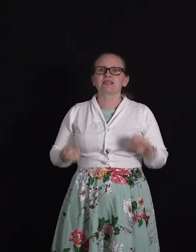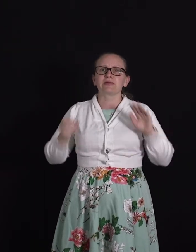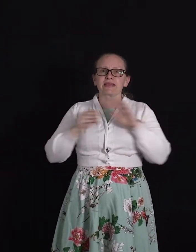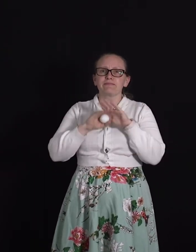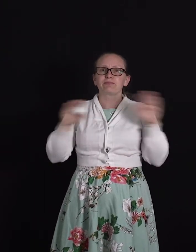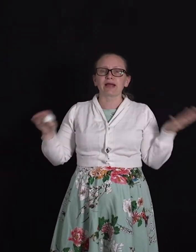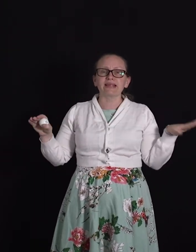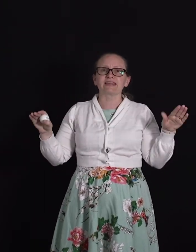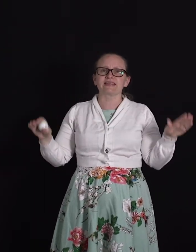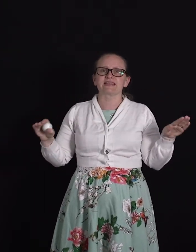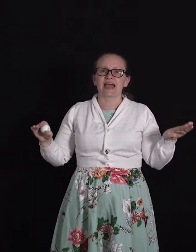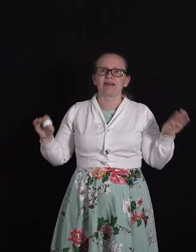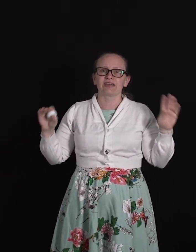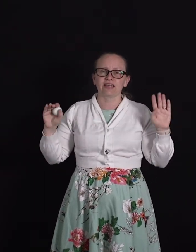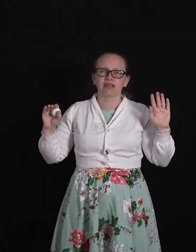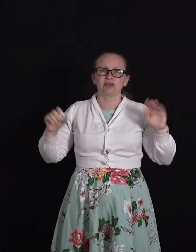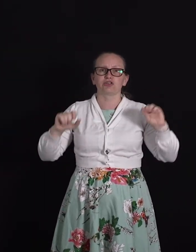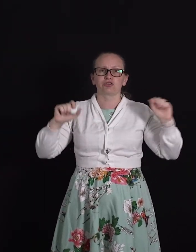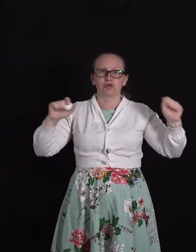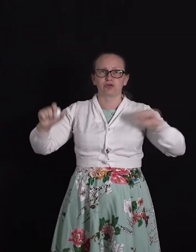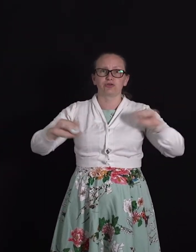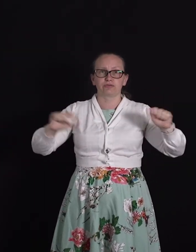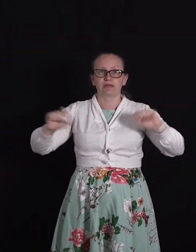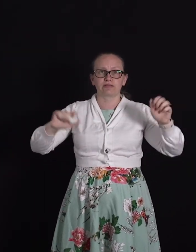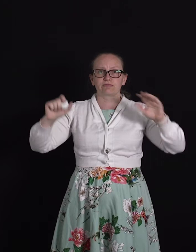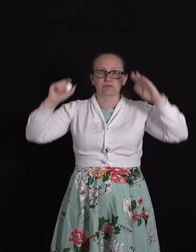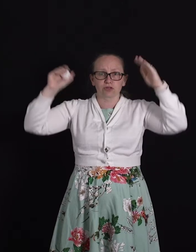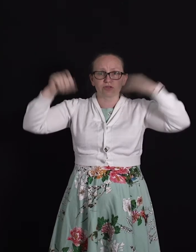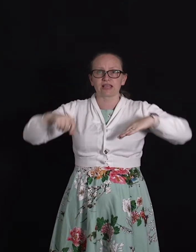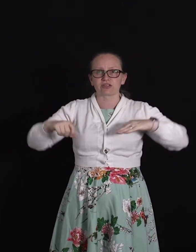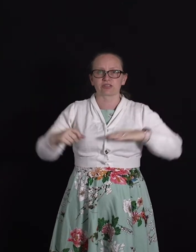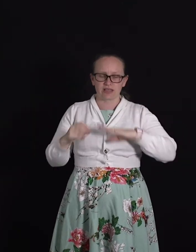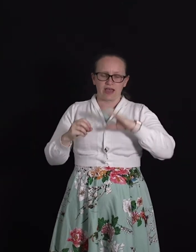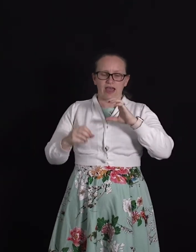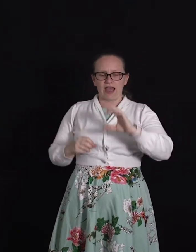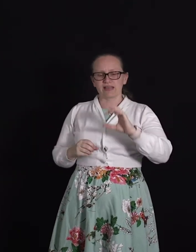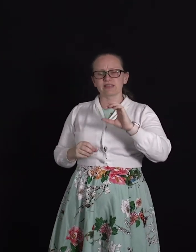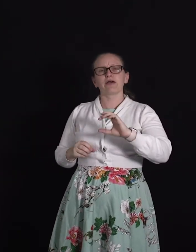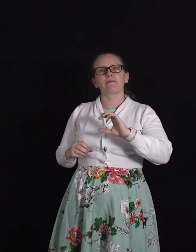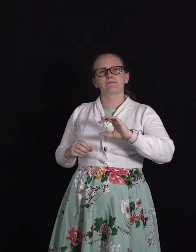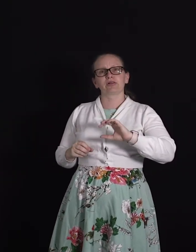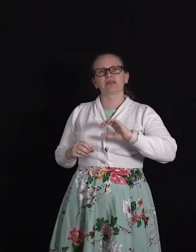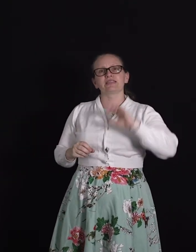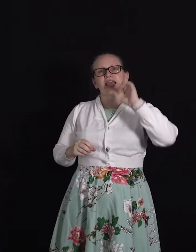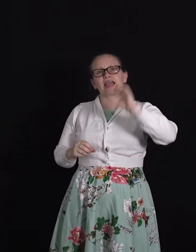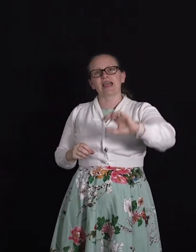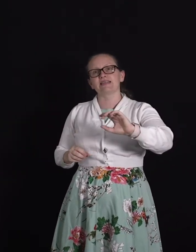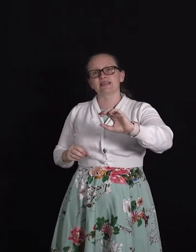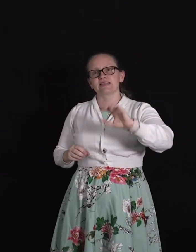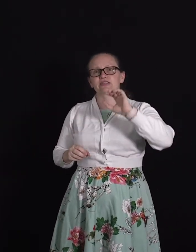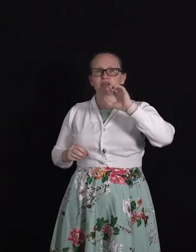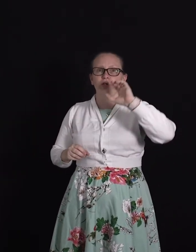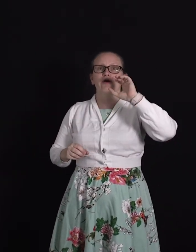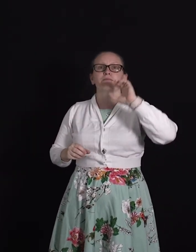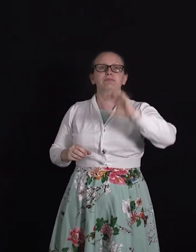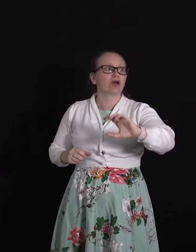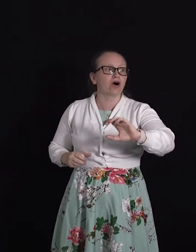we can break this down in two sections. As the bullet enters the block